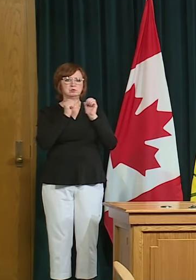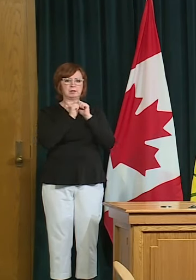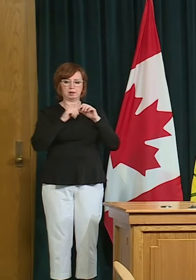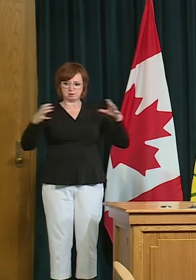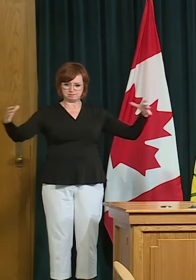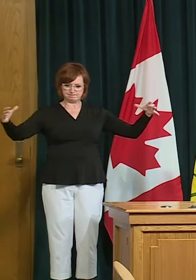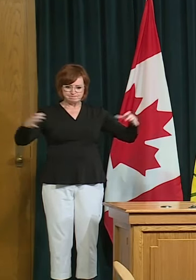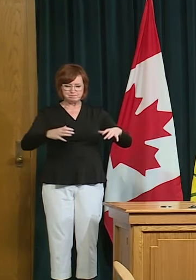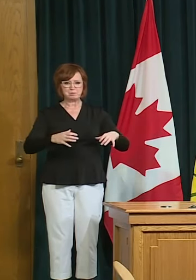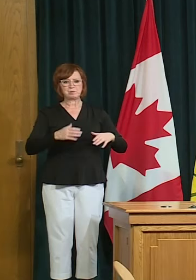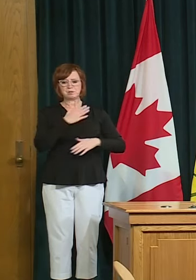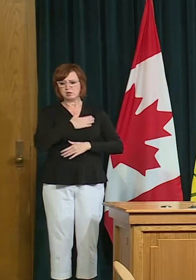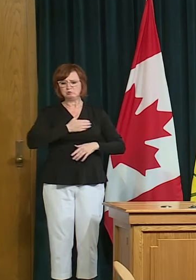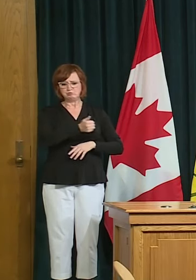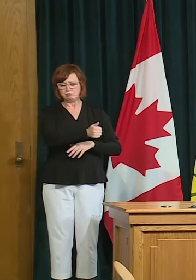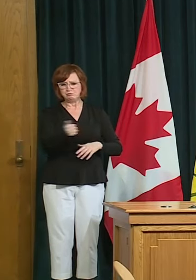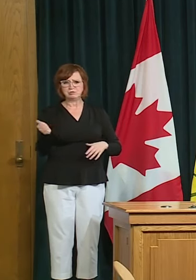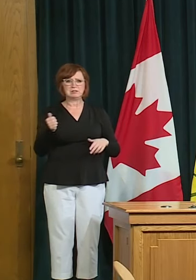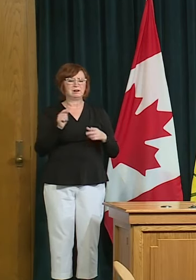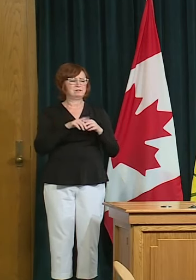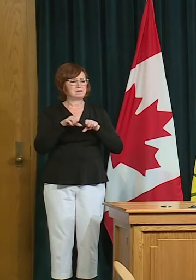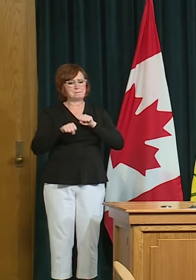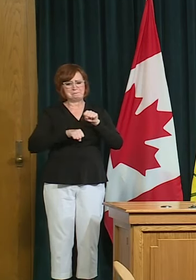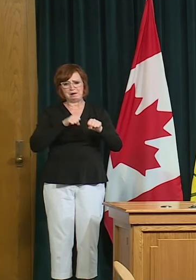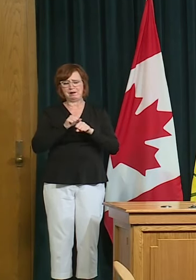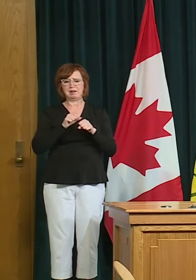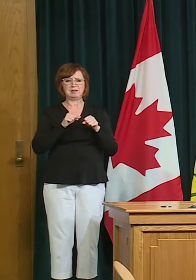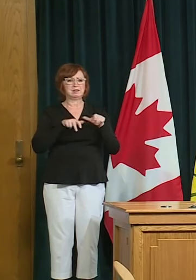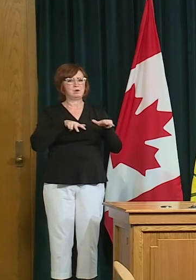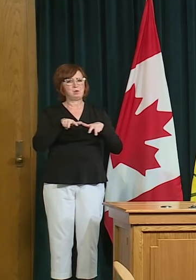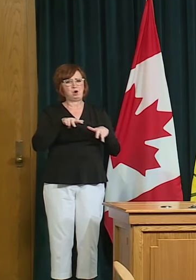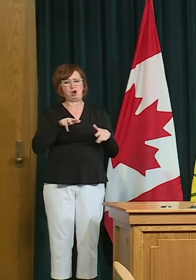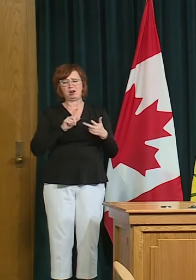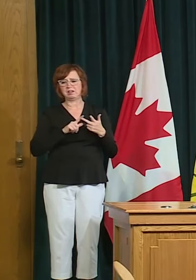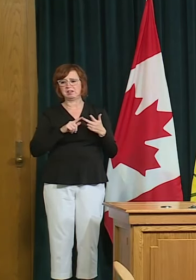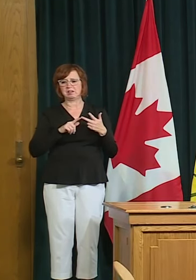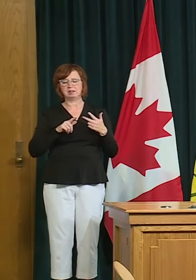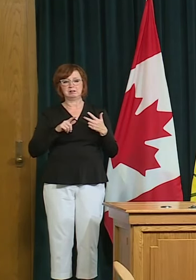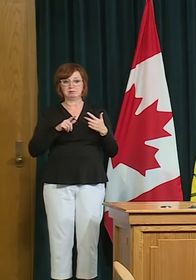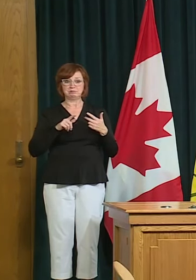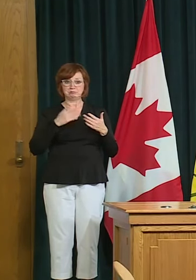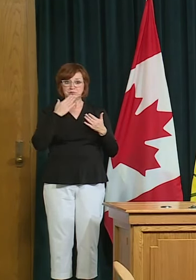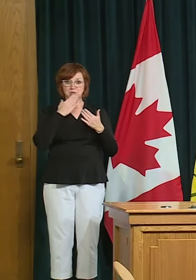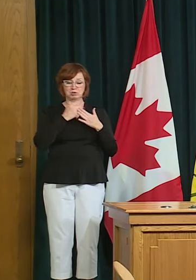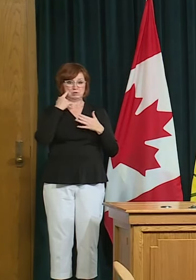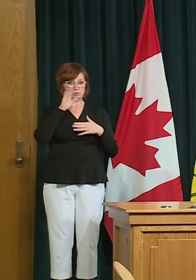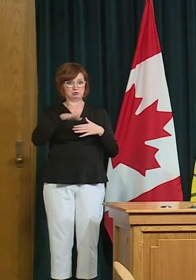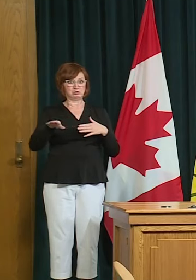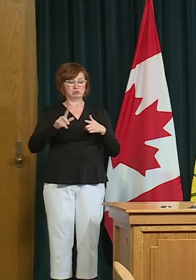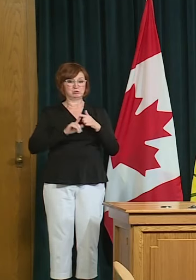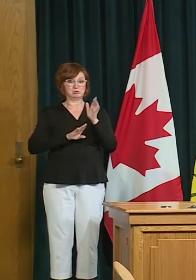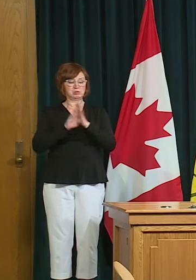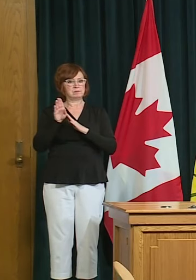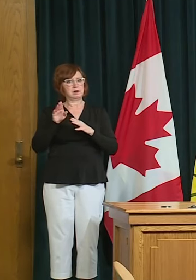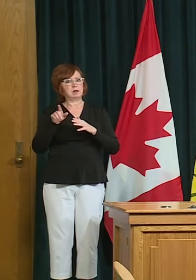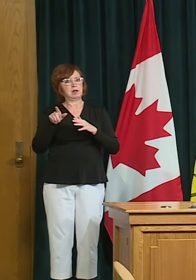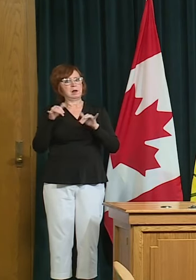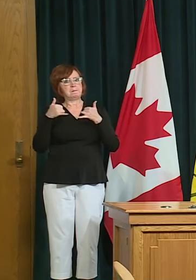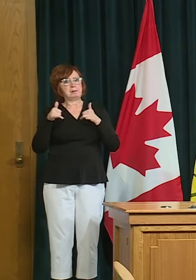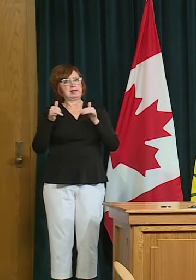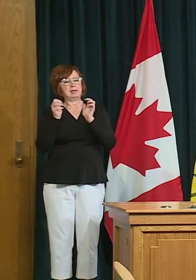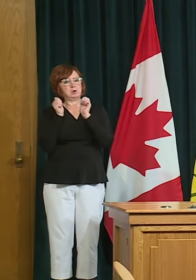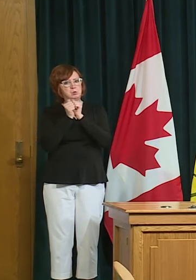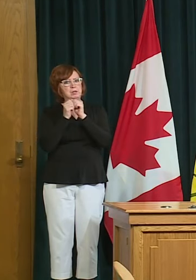whether they're biking or partying in other activities unstructured player that's very good for childhood development so we have already seen that